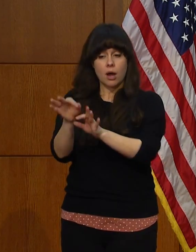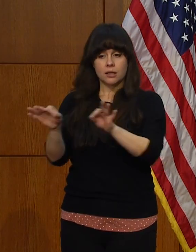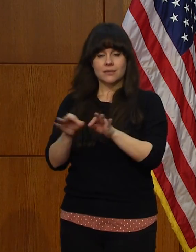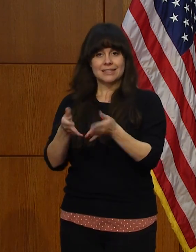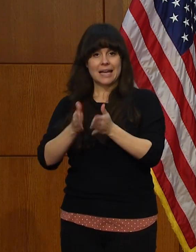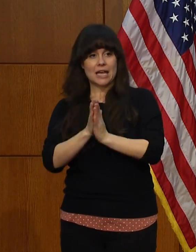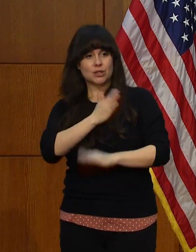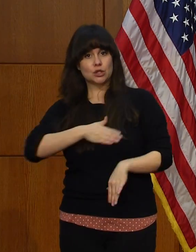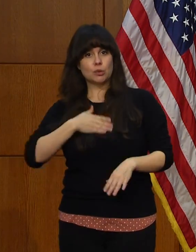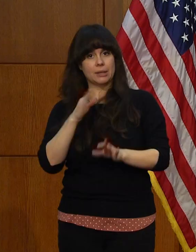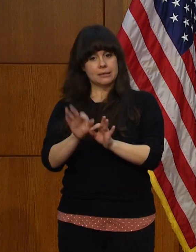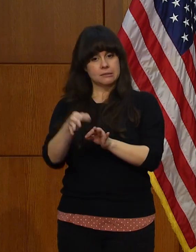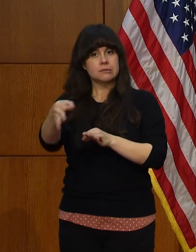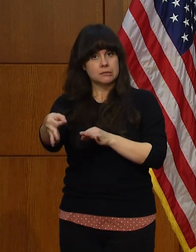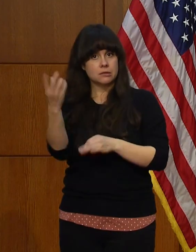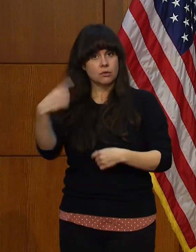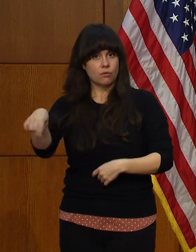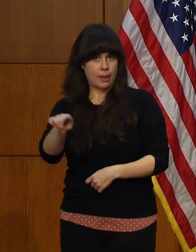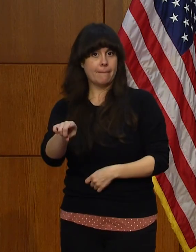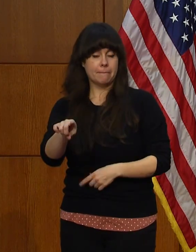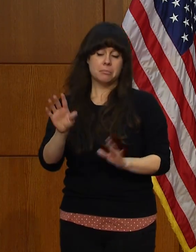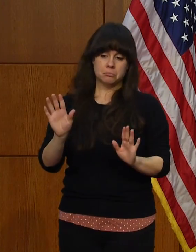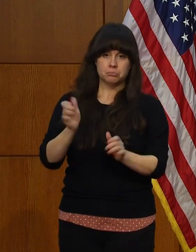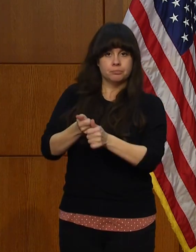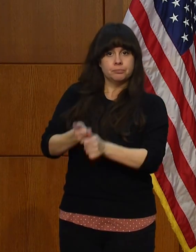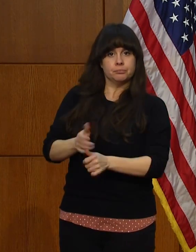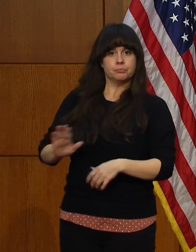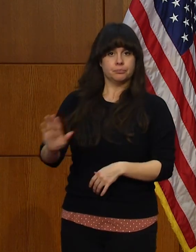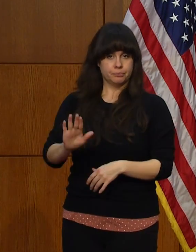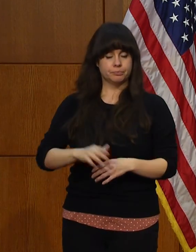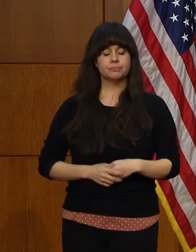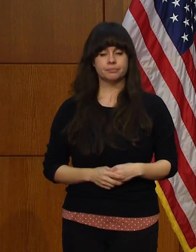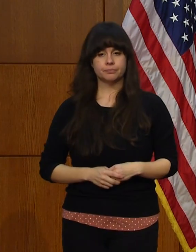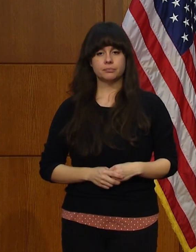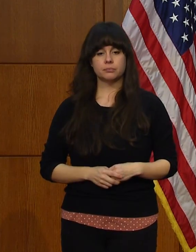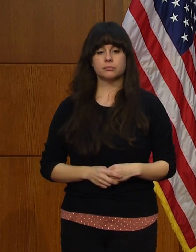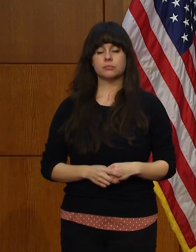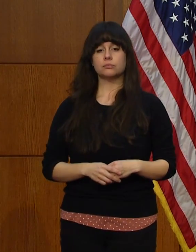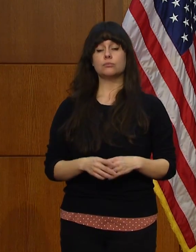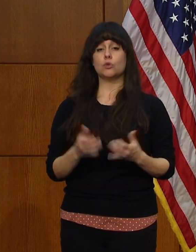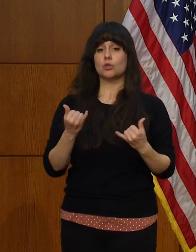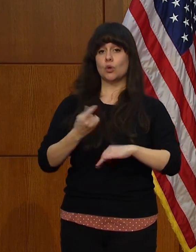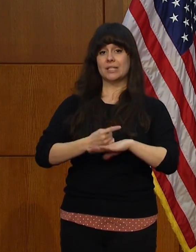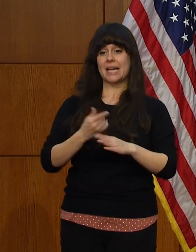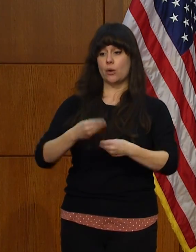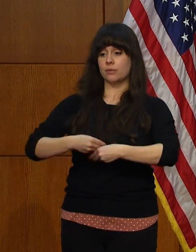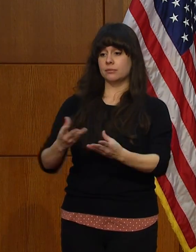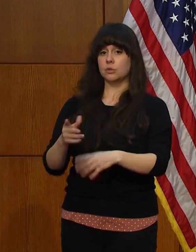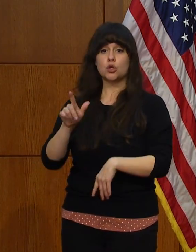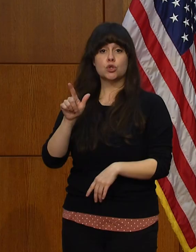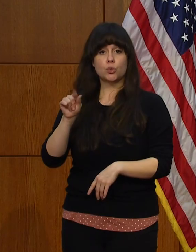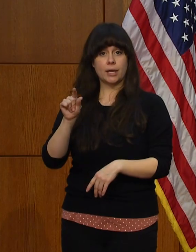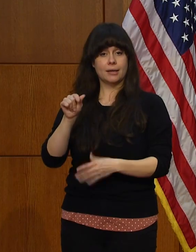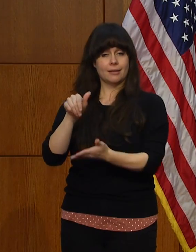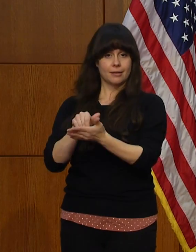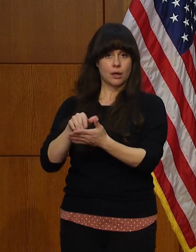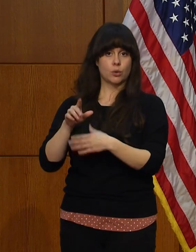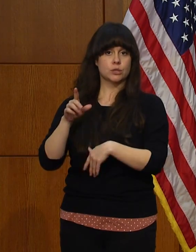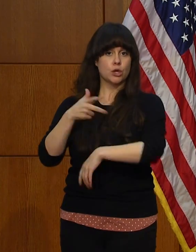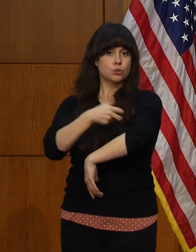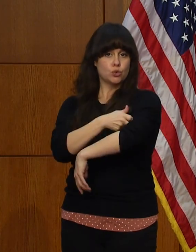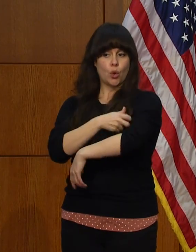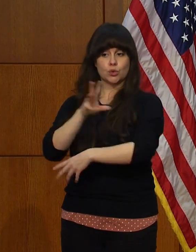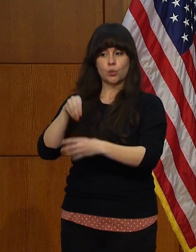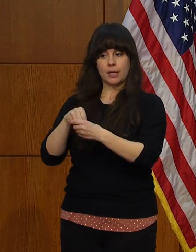to do it at a later date, which will be the following week after that third week. And today, we've administered 20,000 doses within